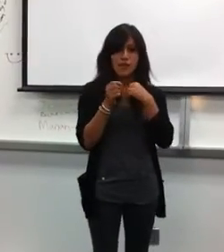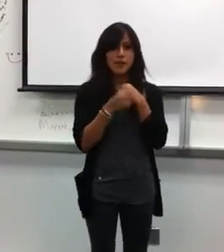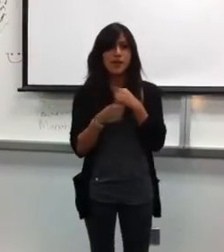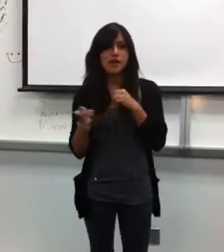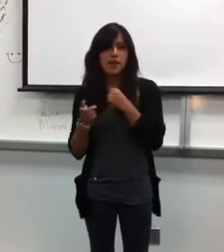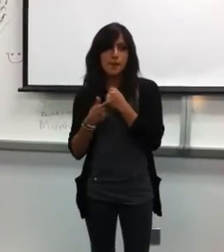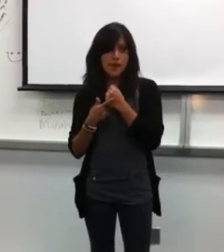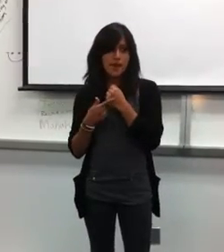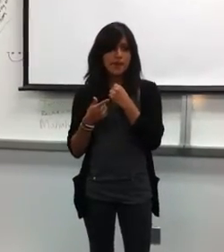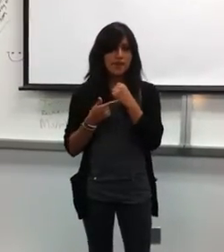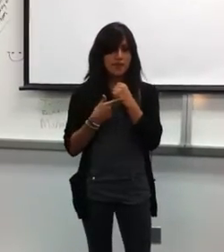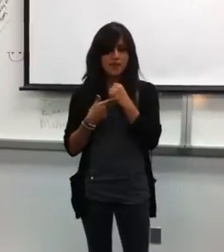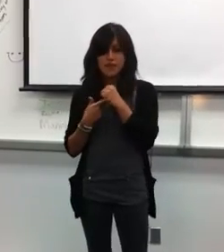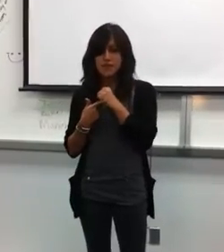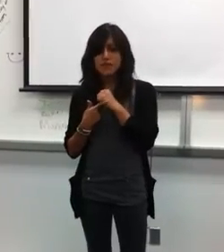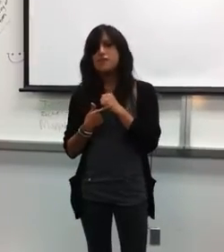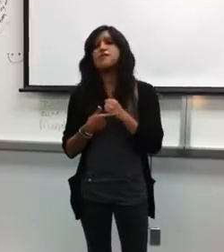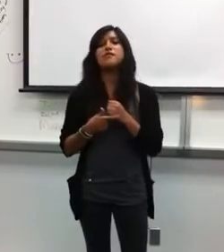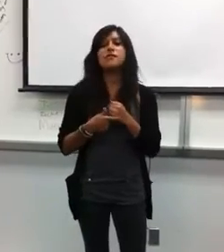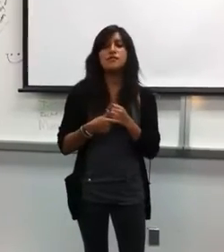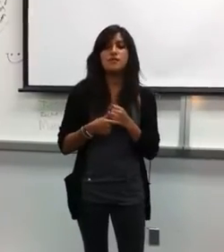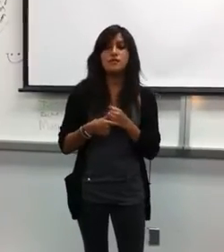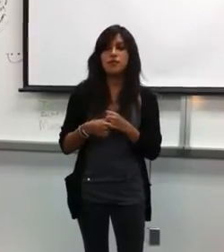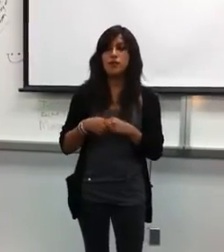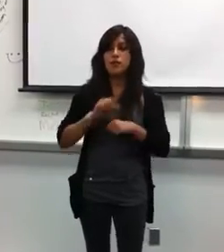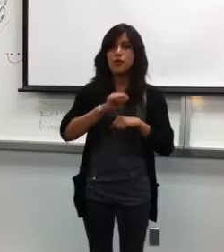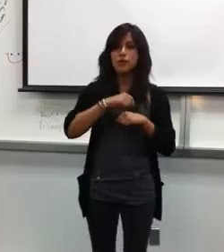the back of my hand. I